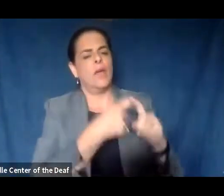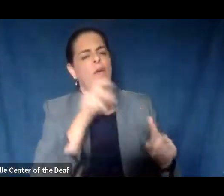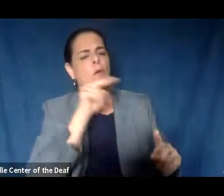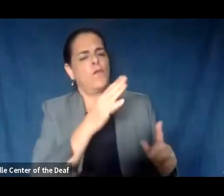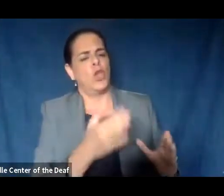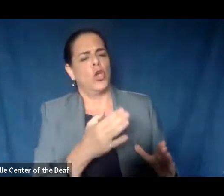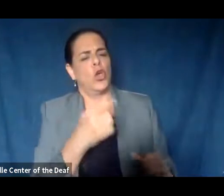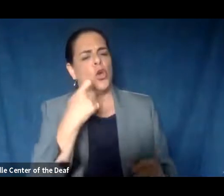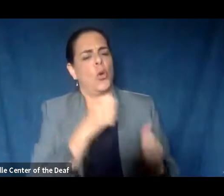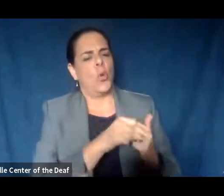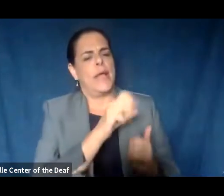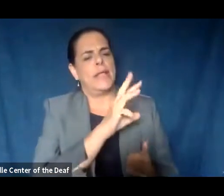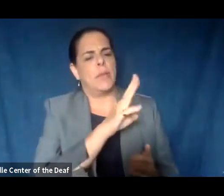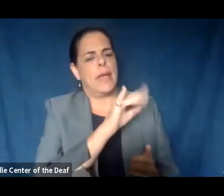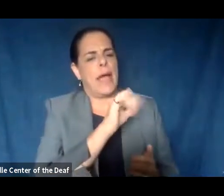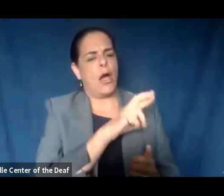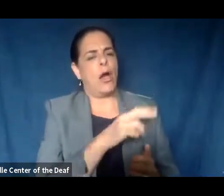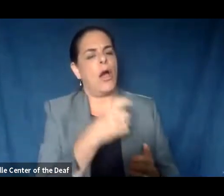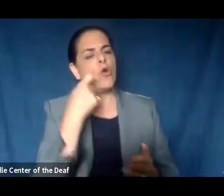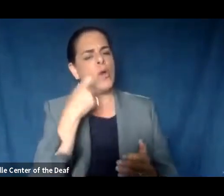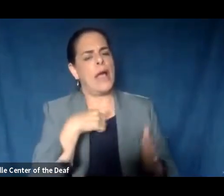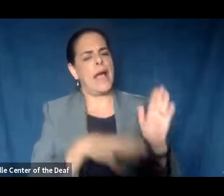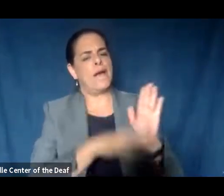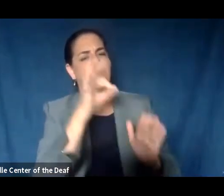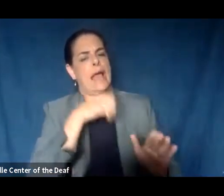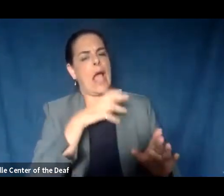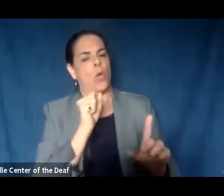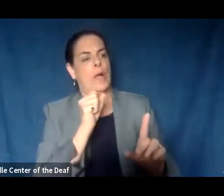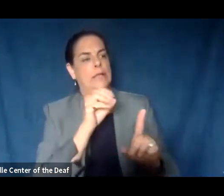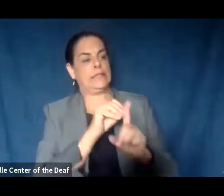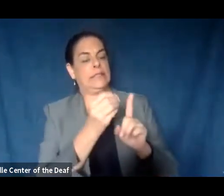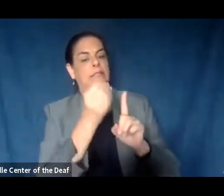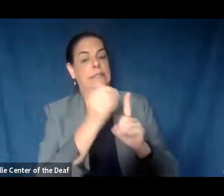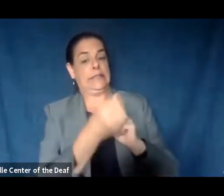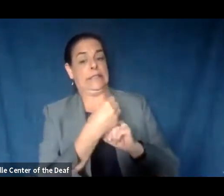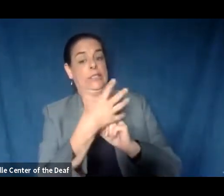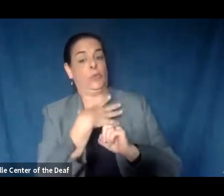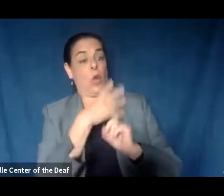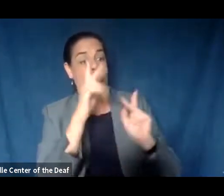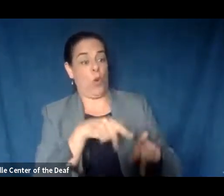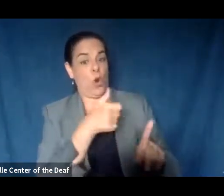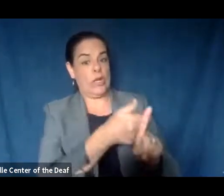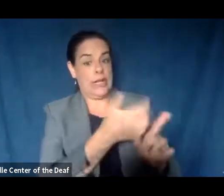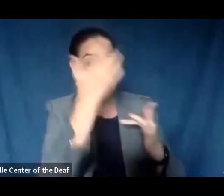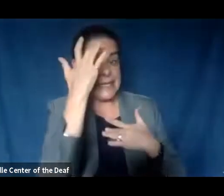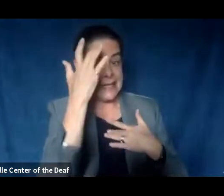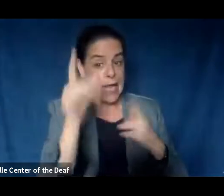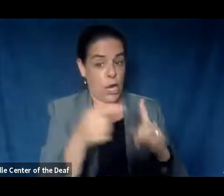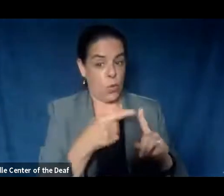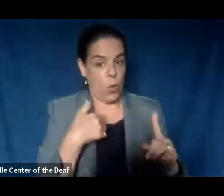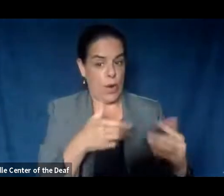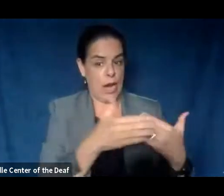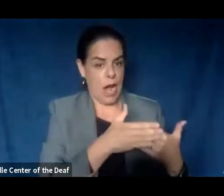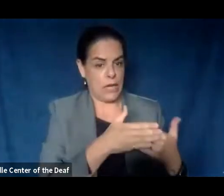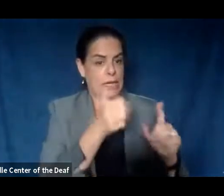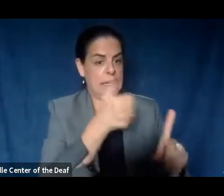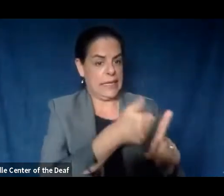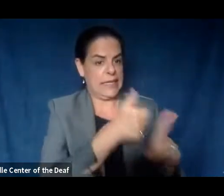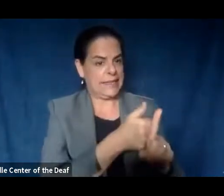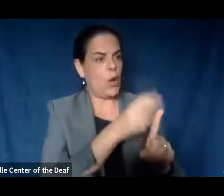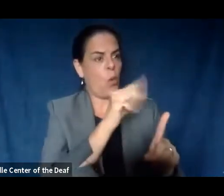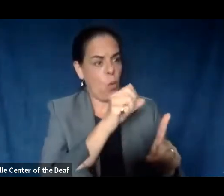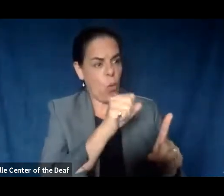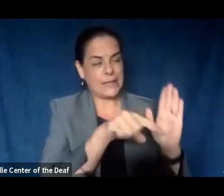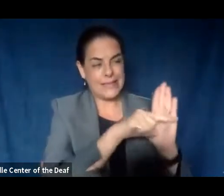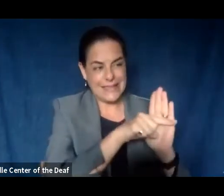with WBIR, I recently found out I was exposed to an individual who was sick when we were in contact who had tested negative